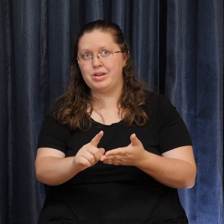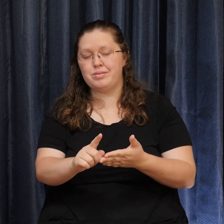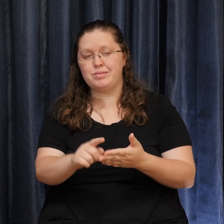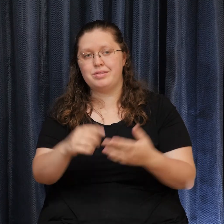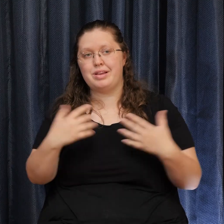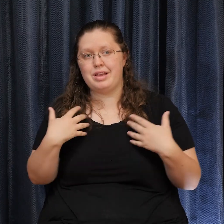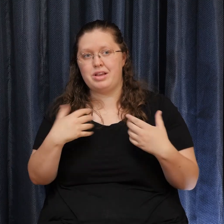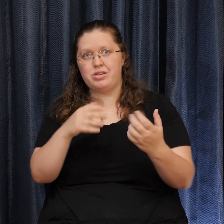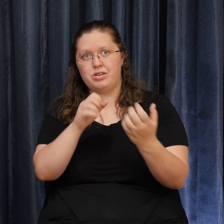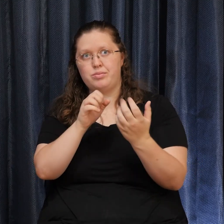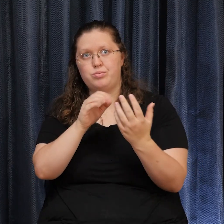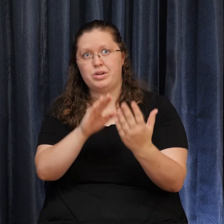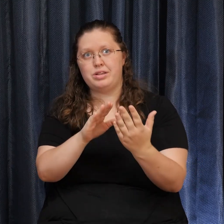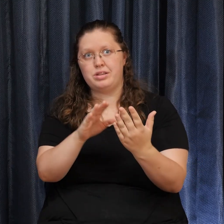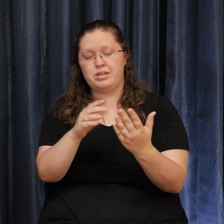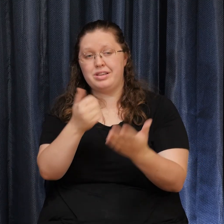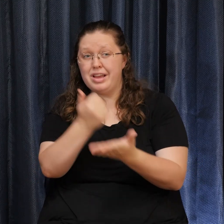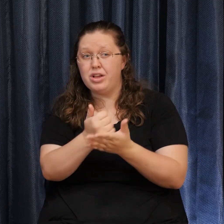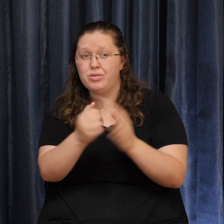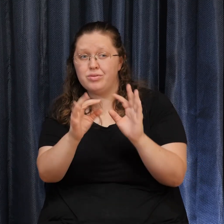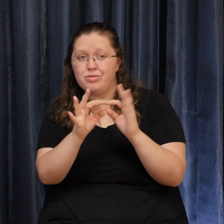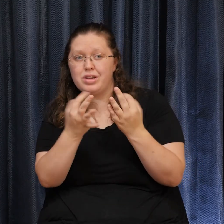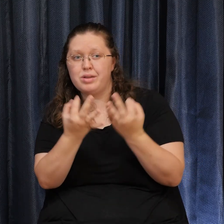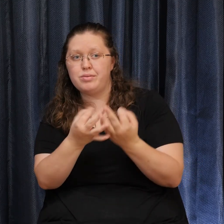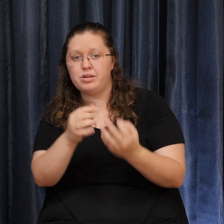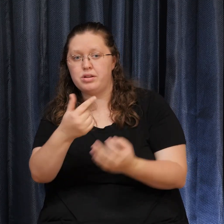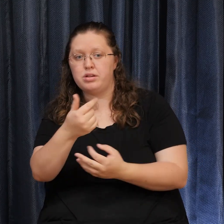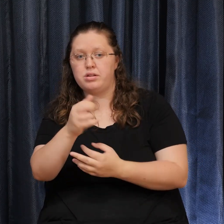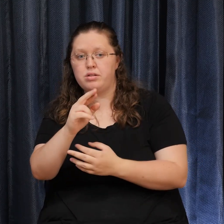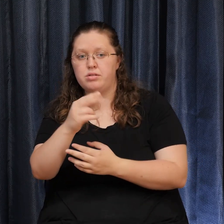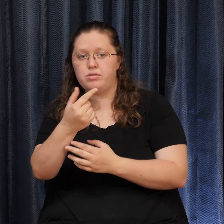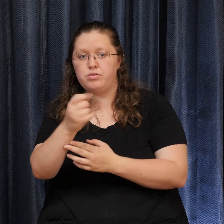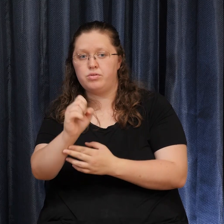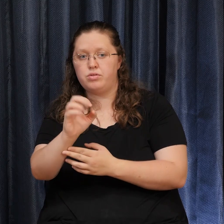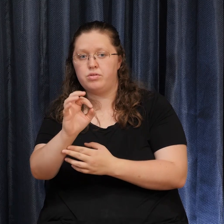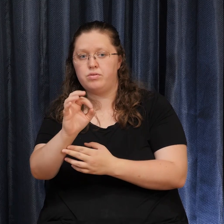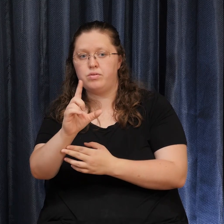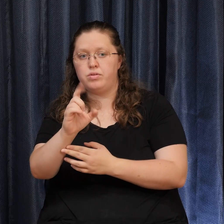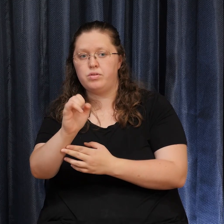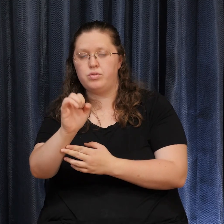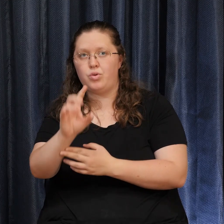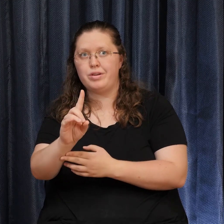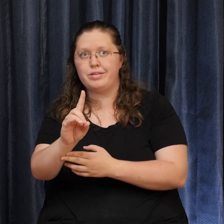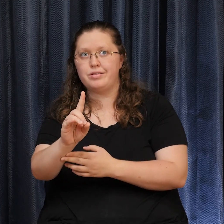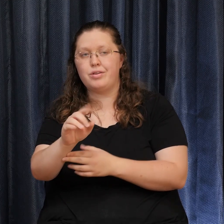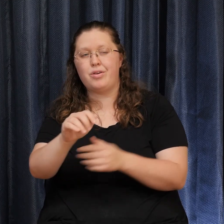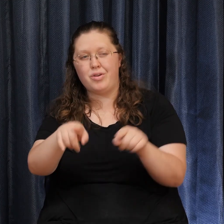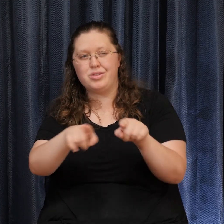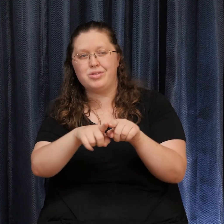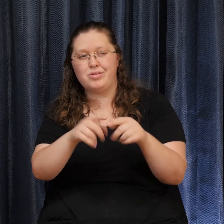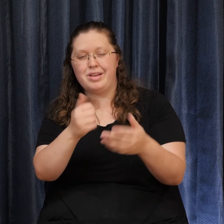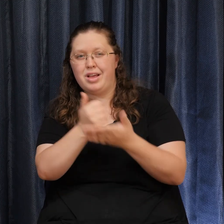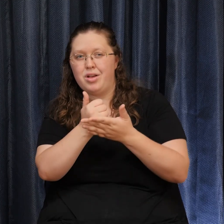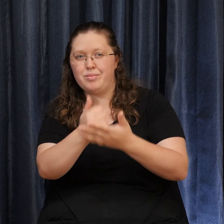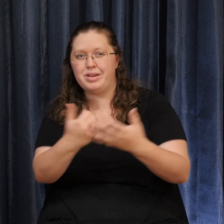the family Of George Floyd But also For all the people Affected by That heinous act